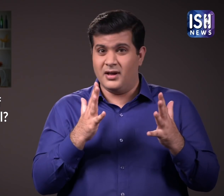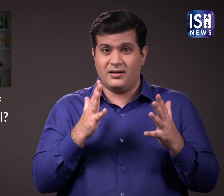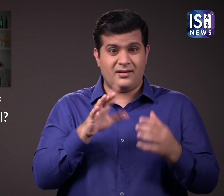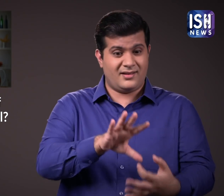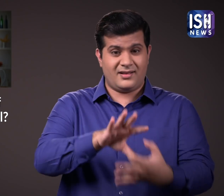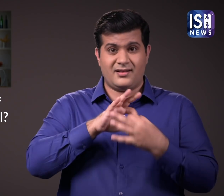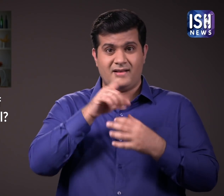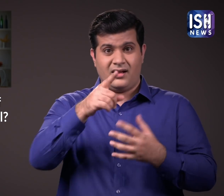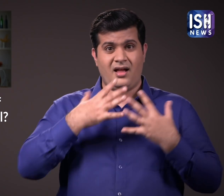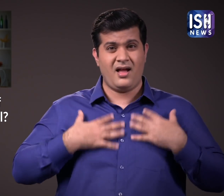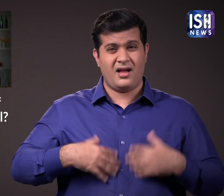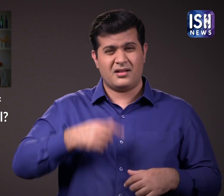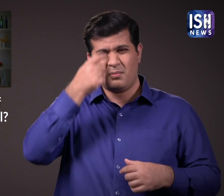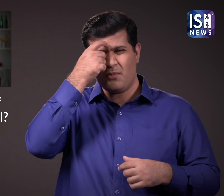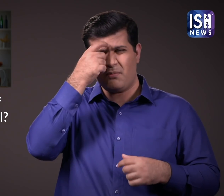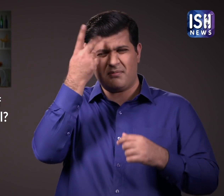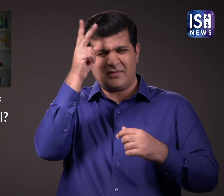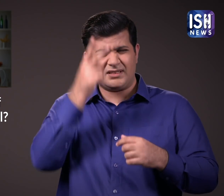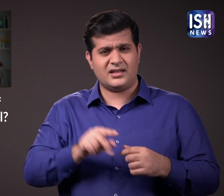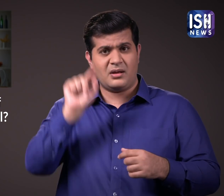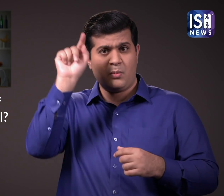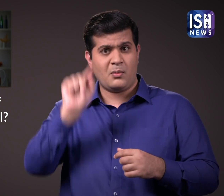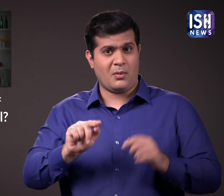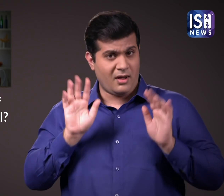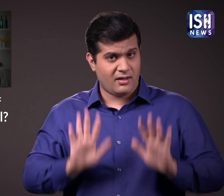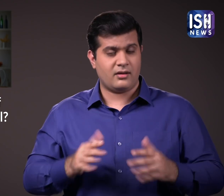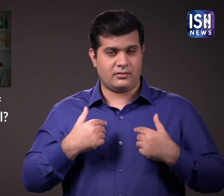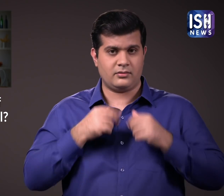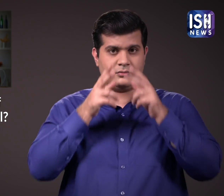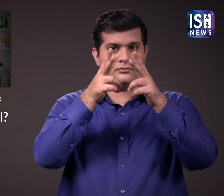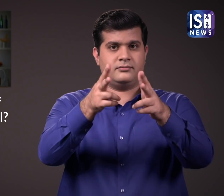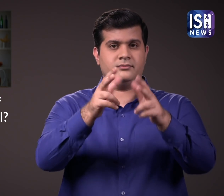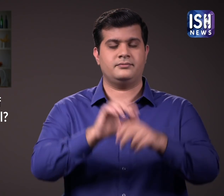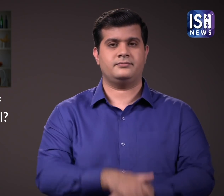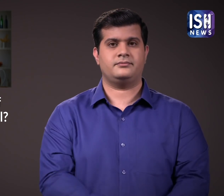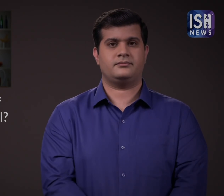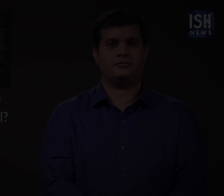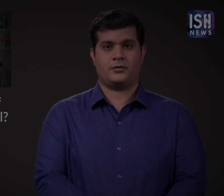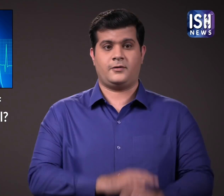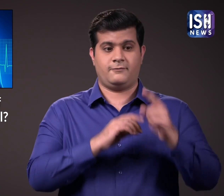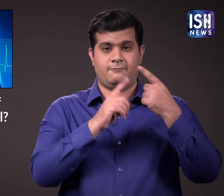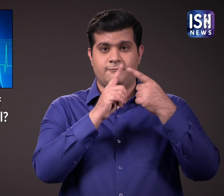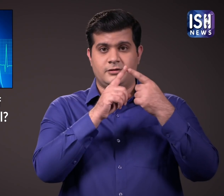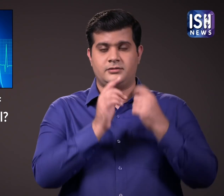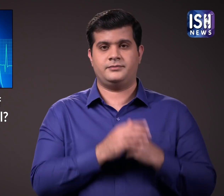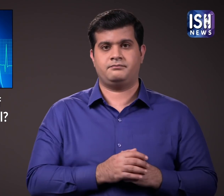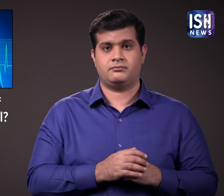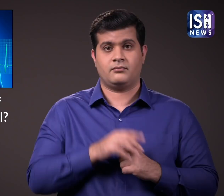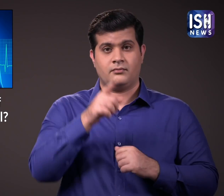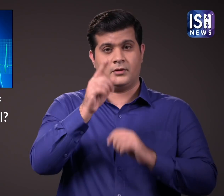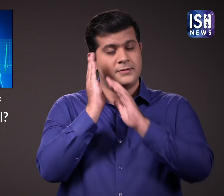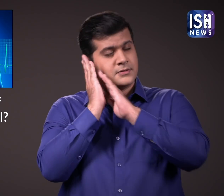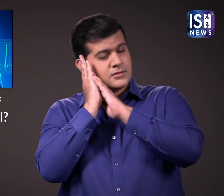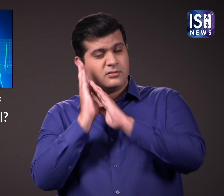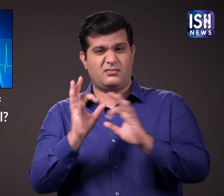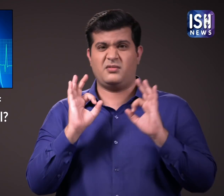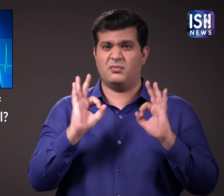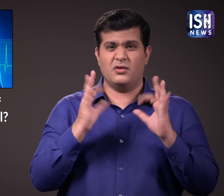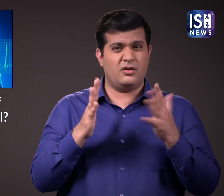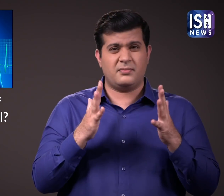Inadequate sleep has harmful consequences. Here are some of the effects of sleep deprivation. Sleep deficiency